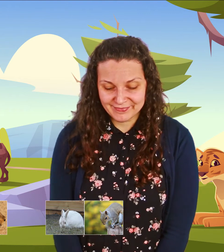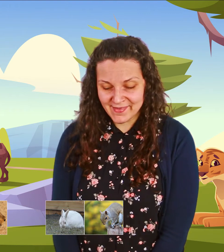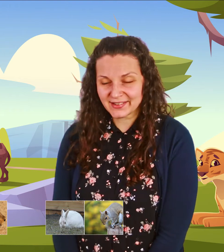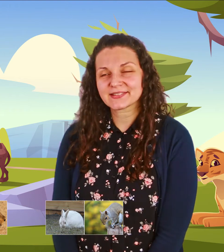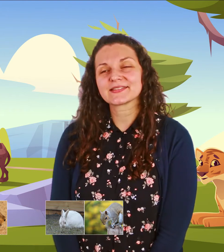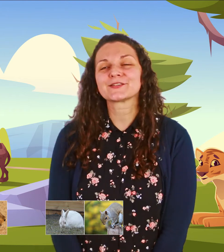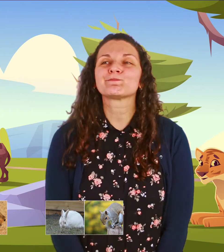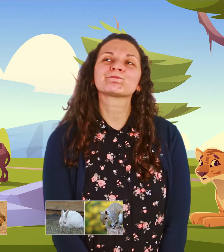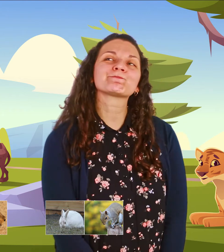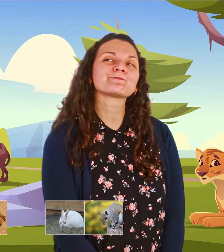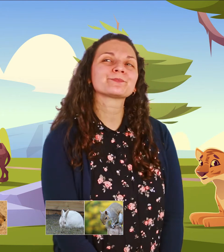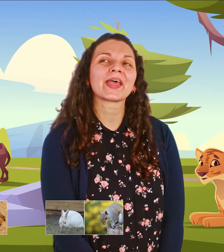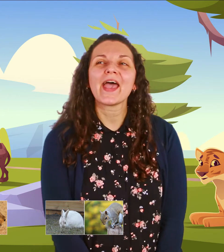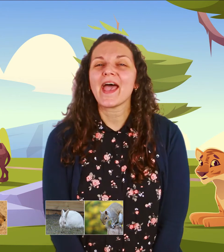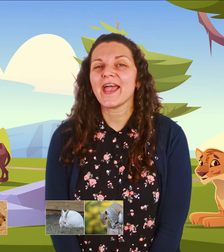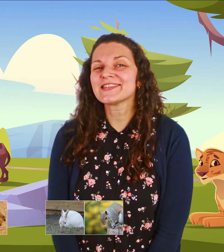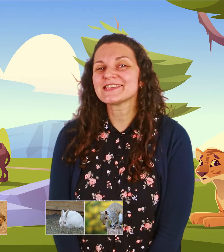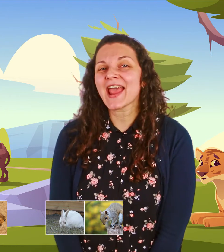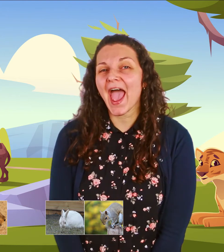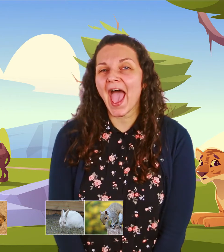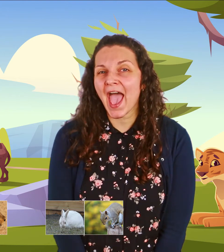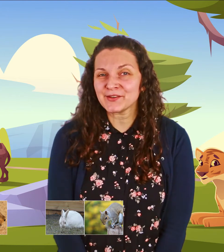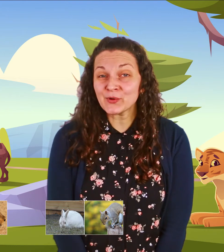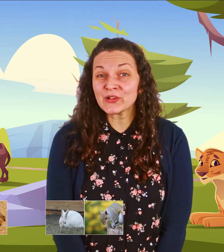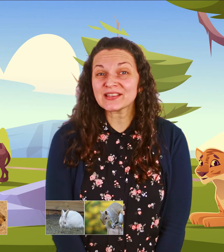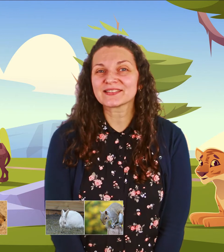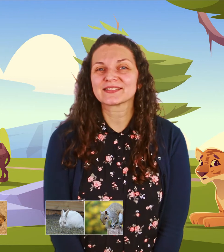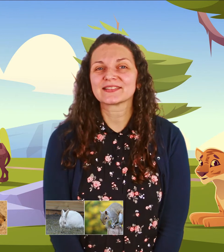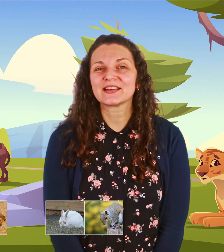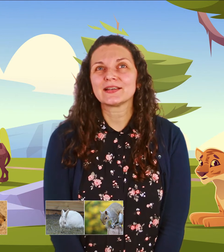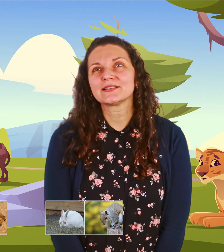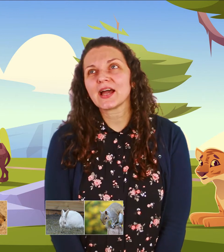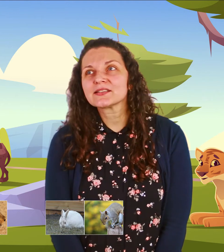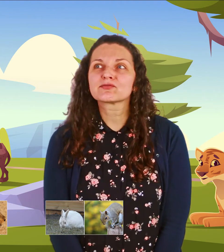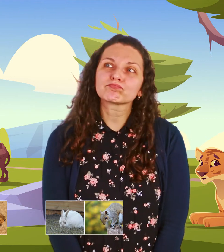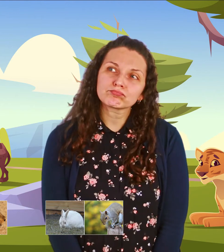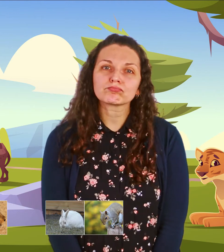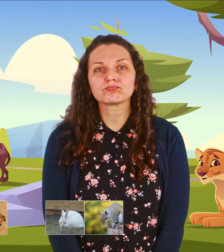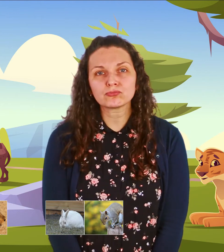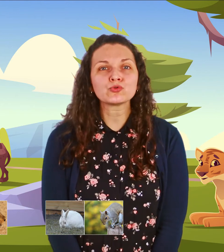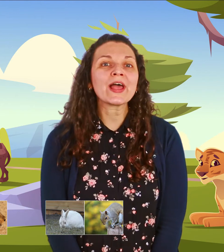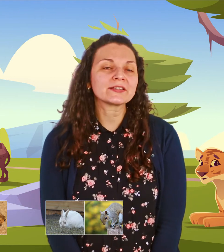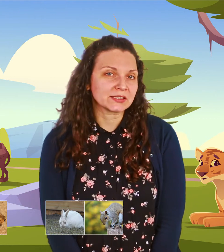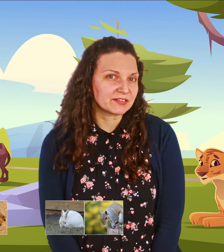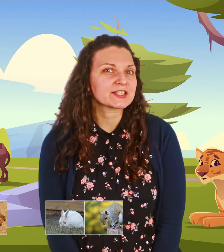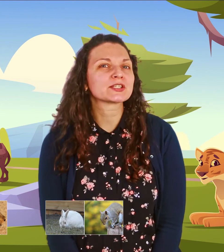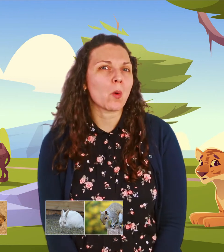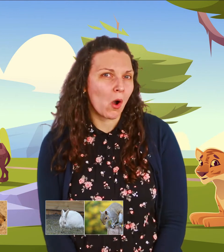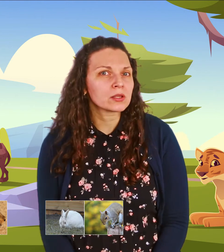Next, it's an animal that's relatively small.